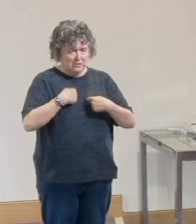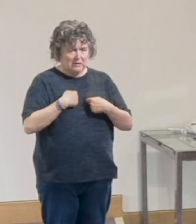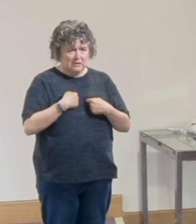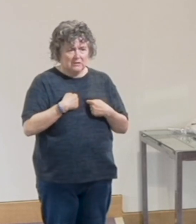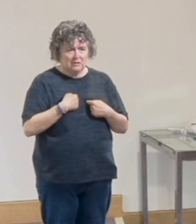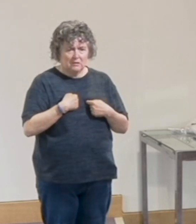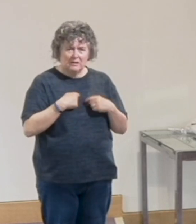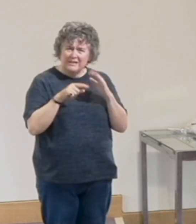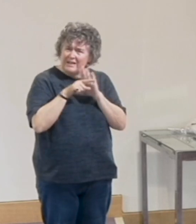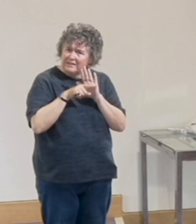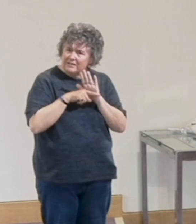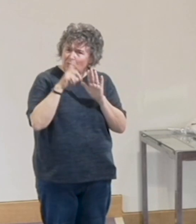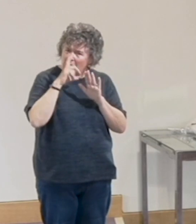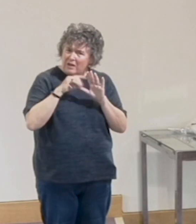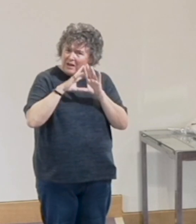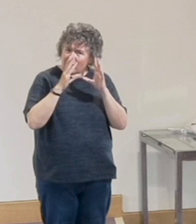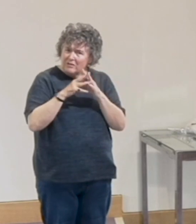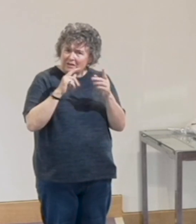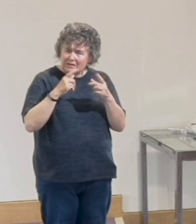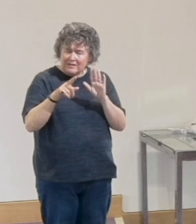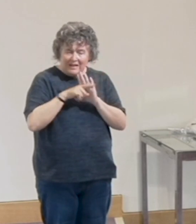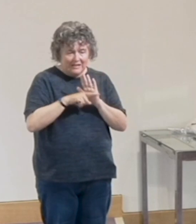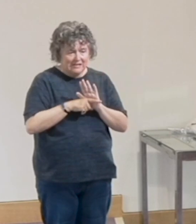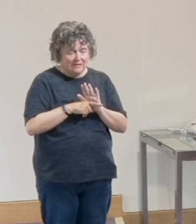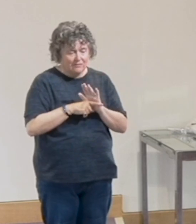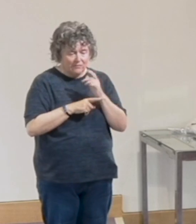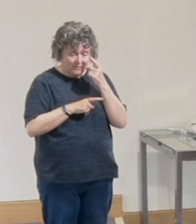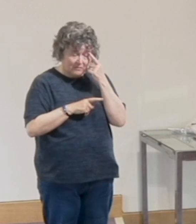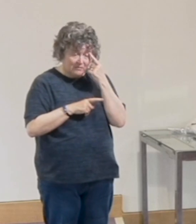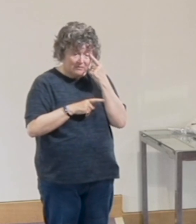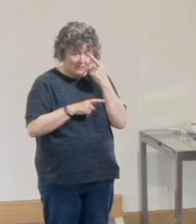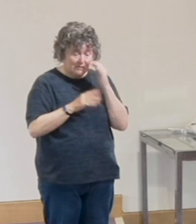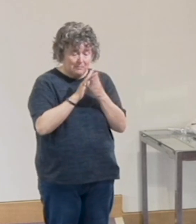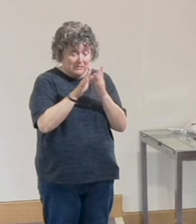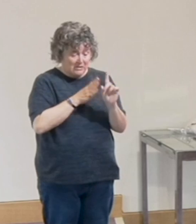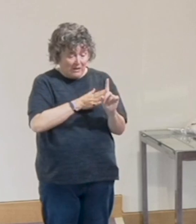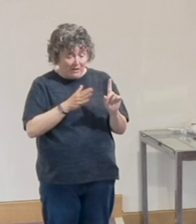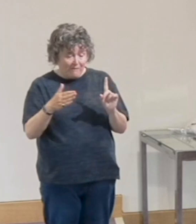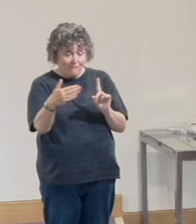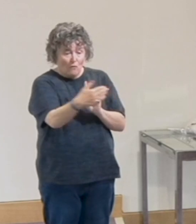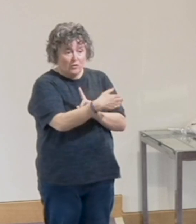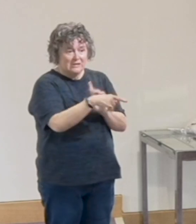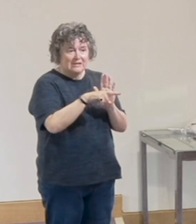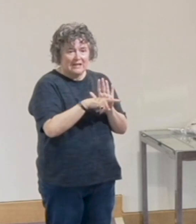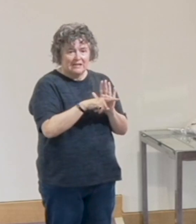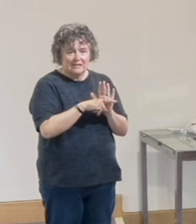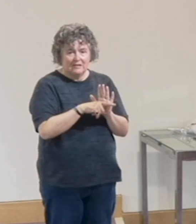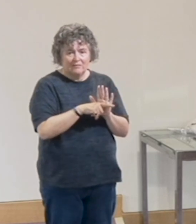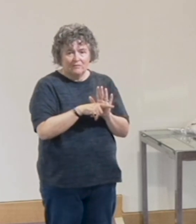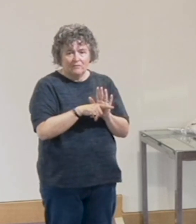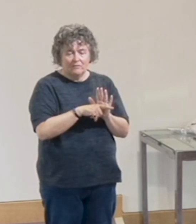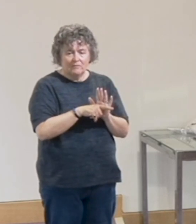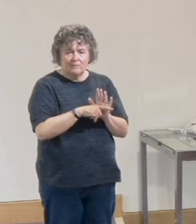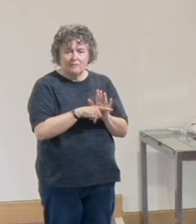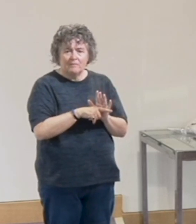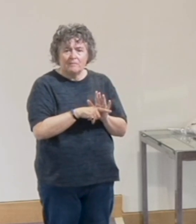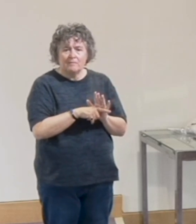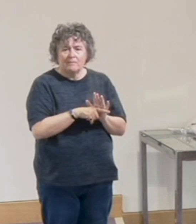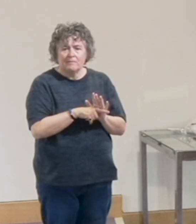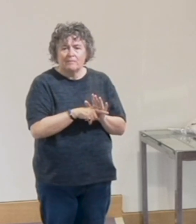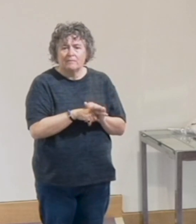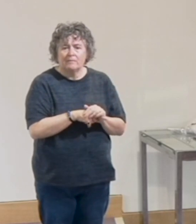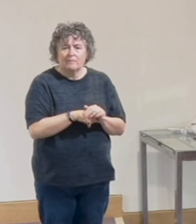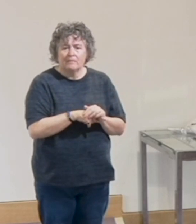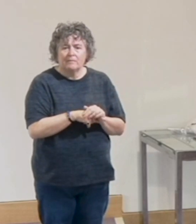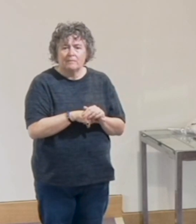again it's simply avoiding something nasty, doing something nasty to anybody, so you don't get anything nasty done to